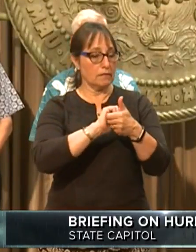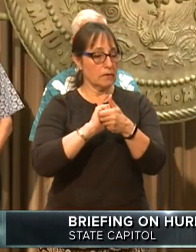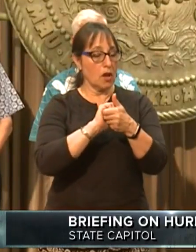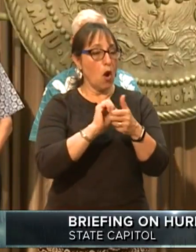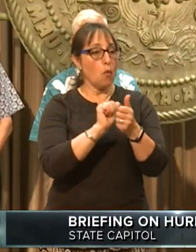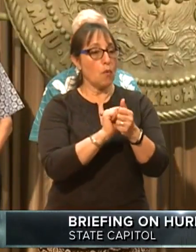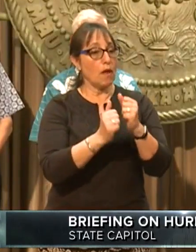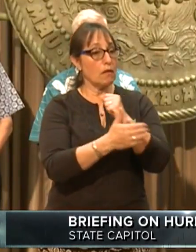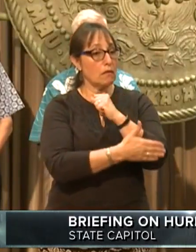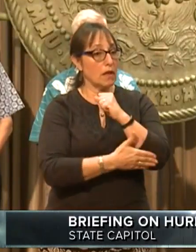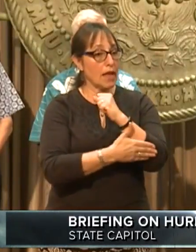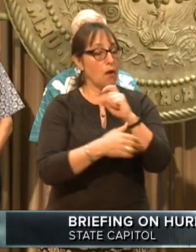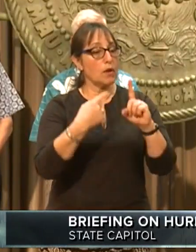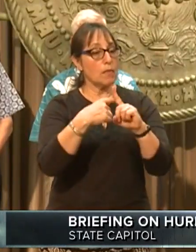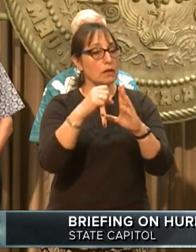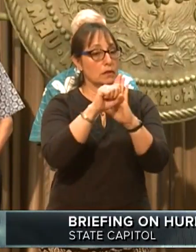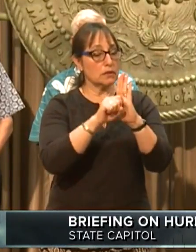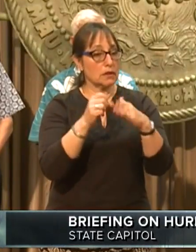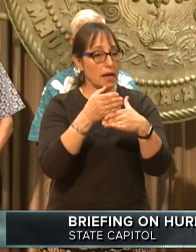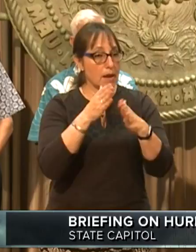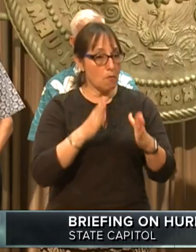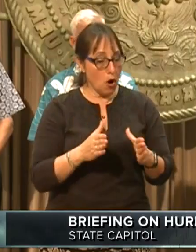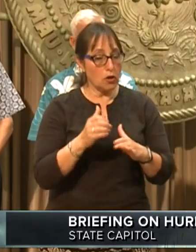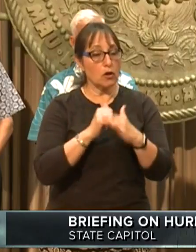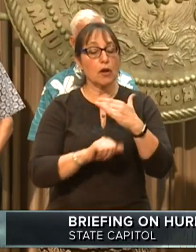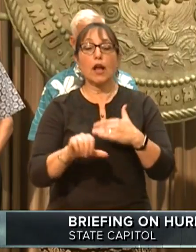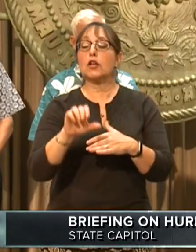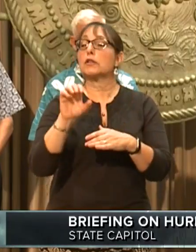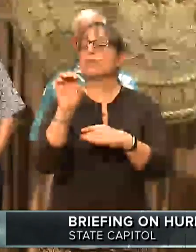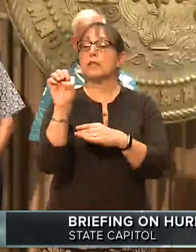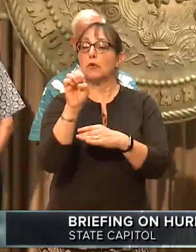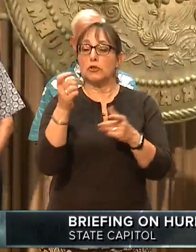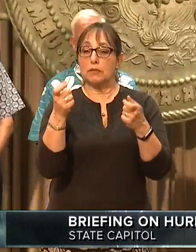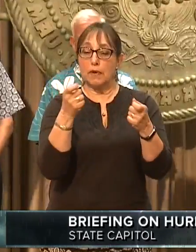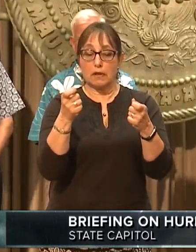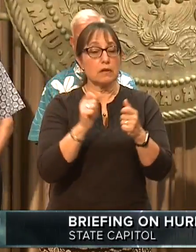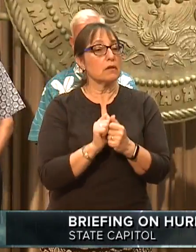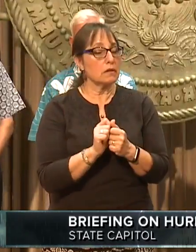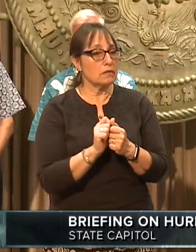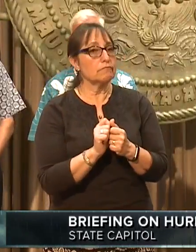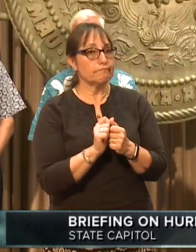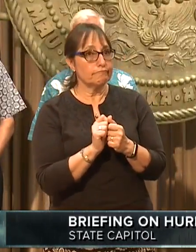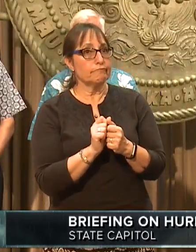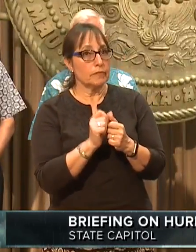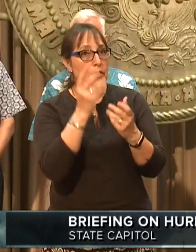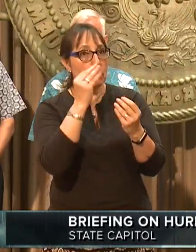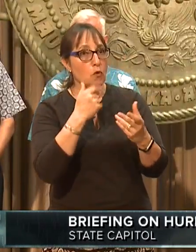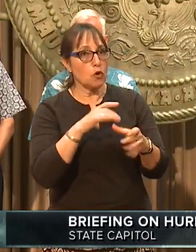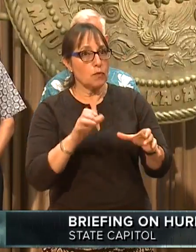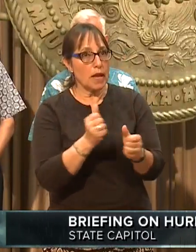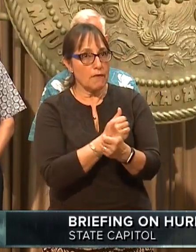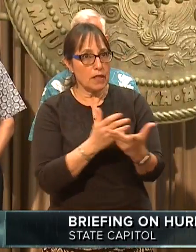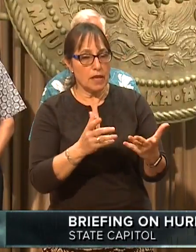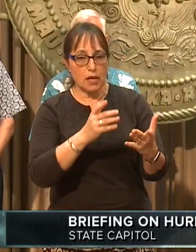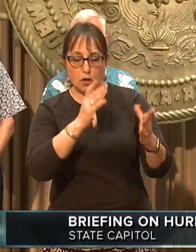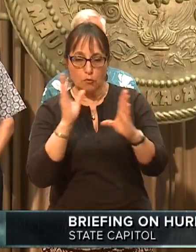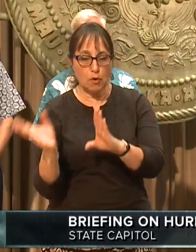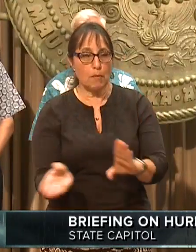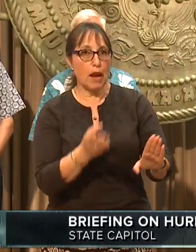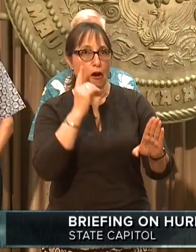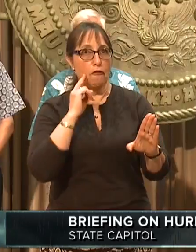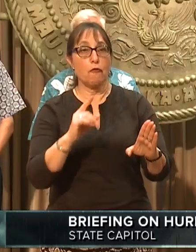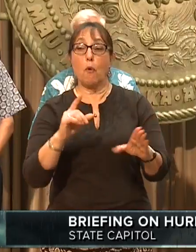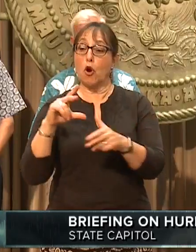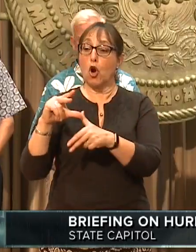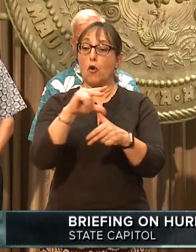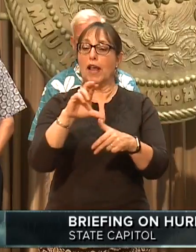and state partners in emergency management. We're doing everything we can to prepare for the Hurricane Olivia